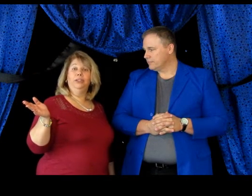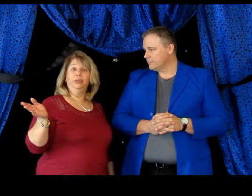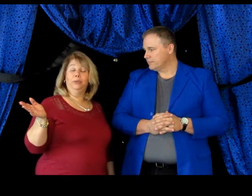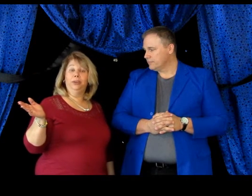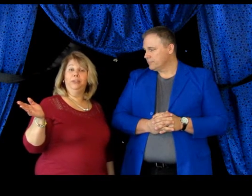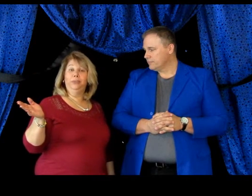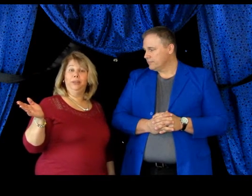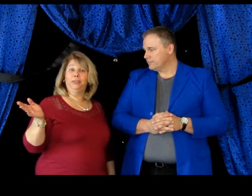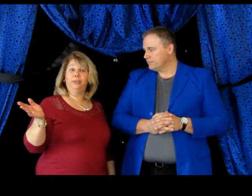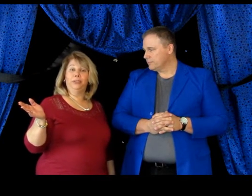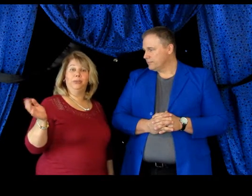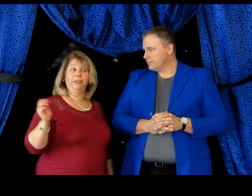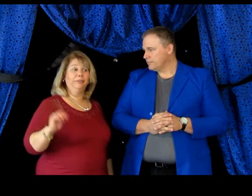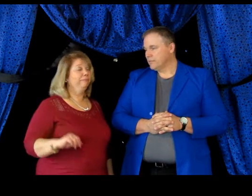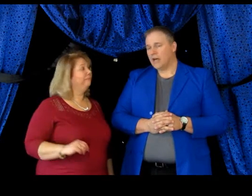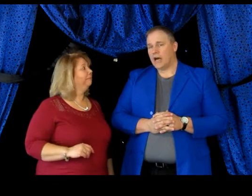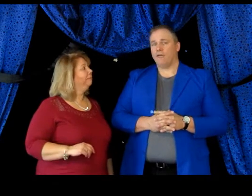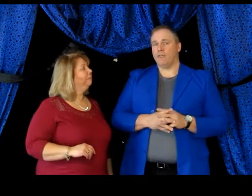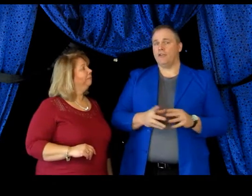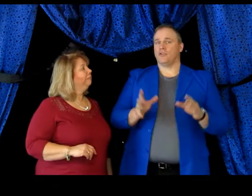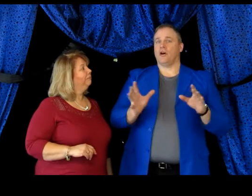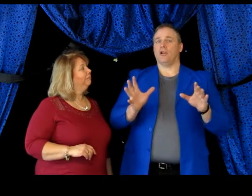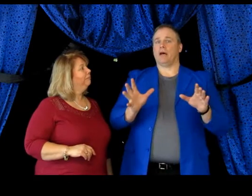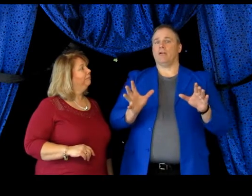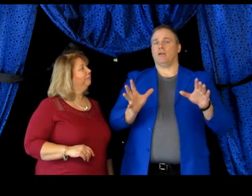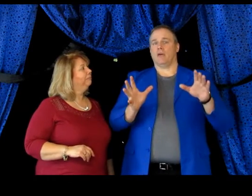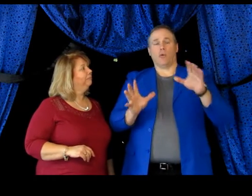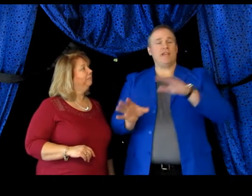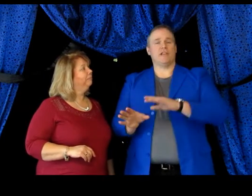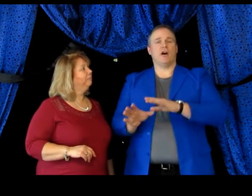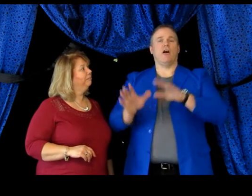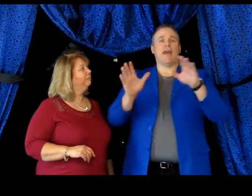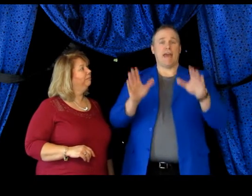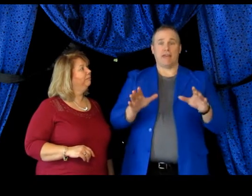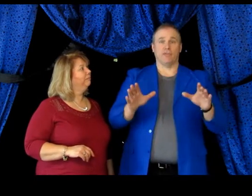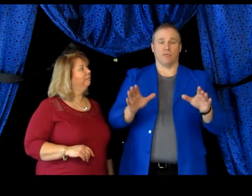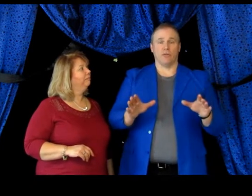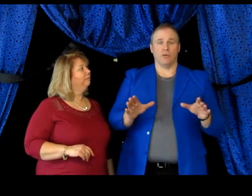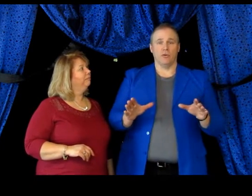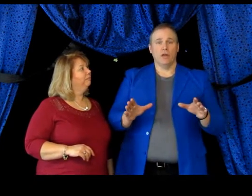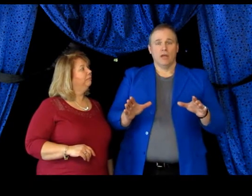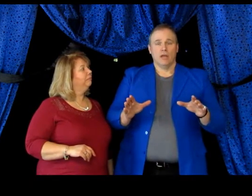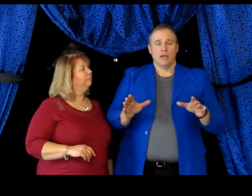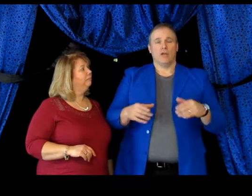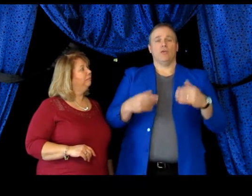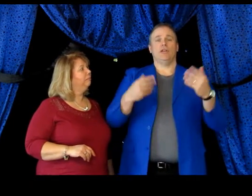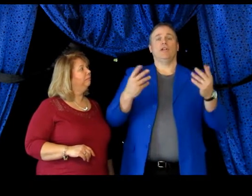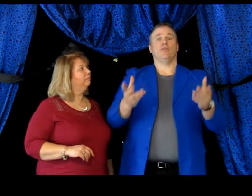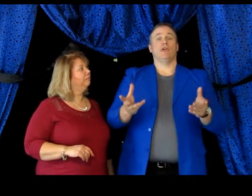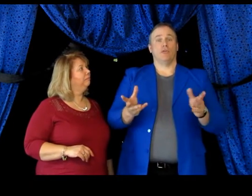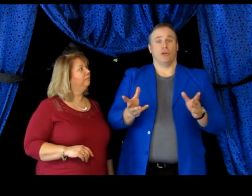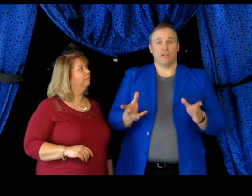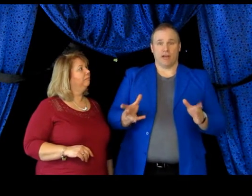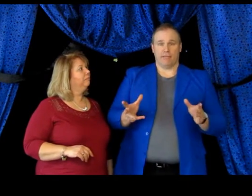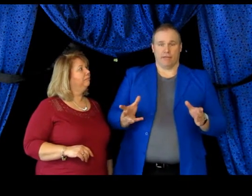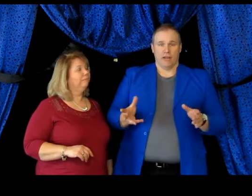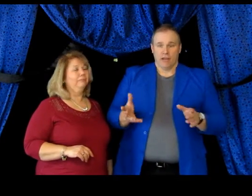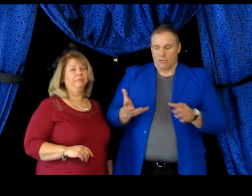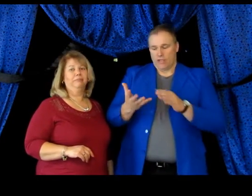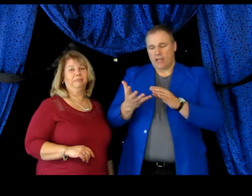one of the events we're doing. Our events are all about erasing all the hassle for you and only delivering you the good stuff. We take